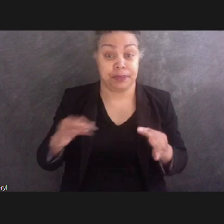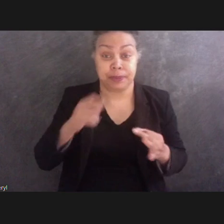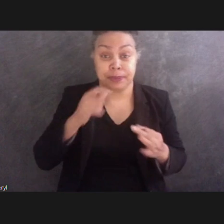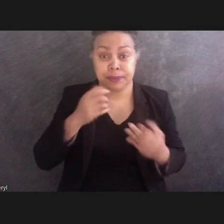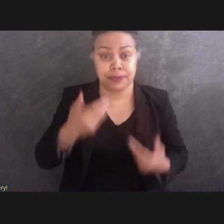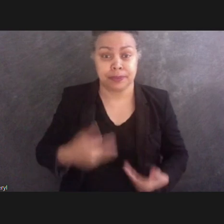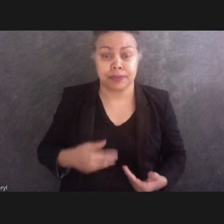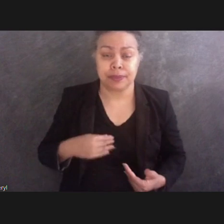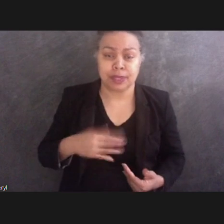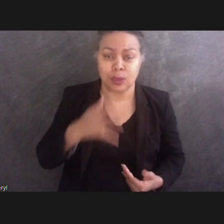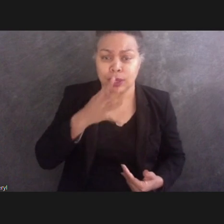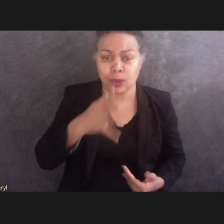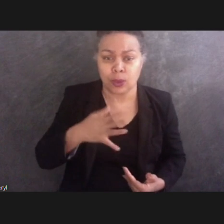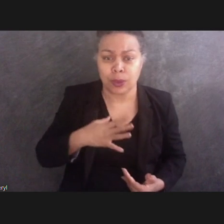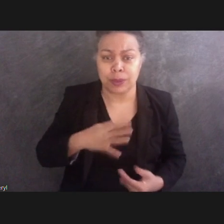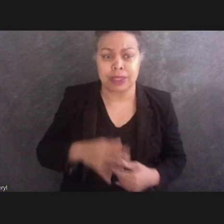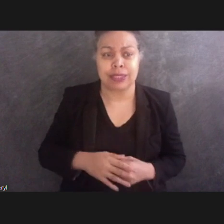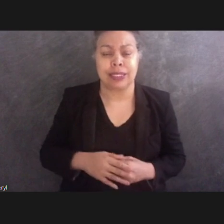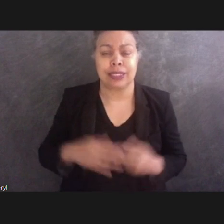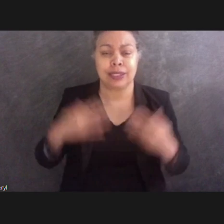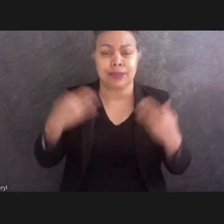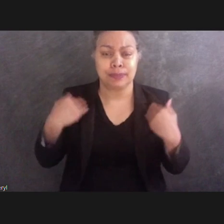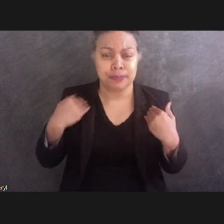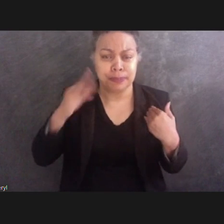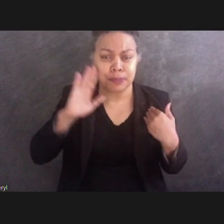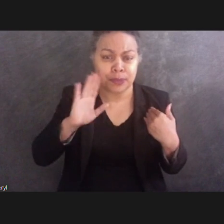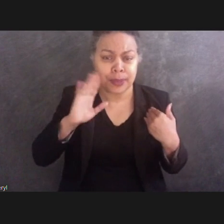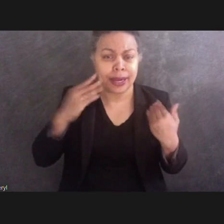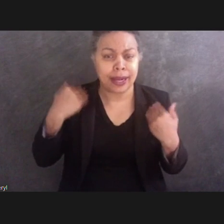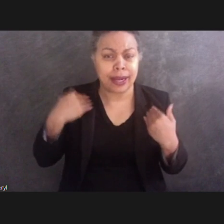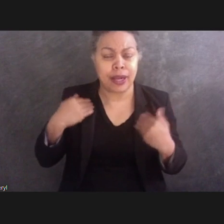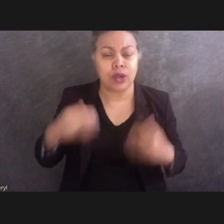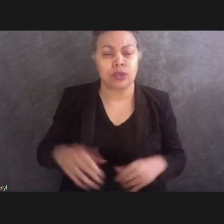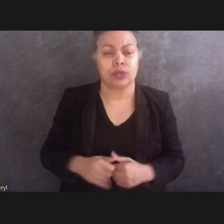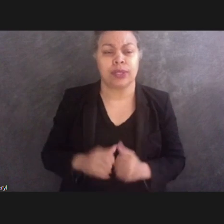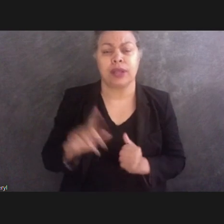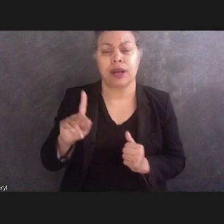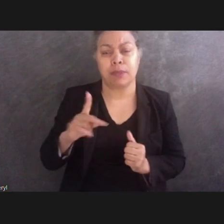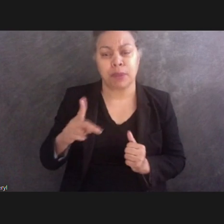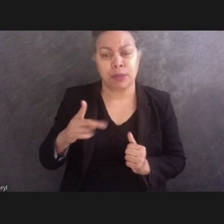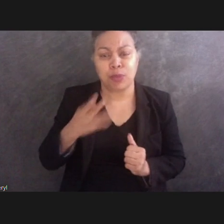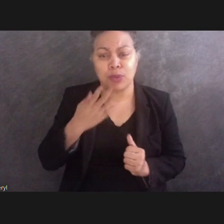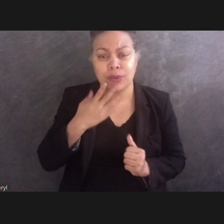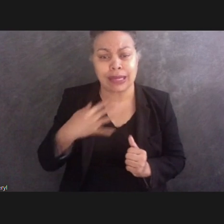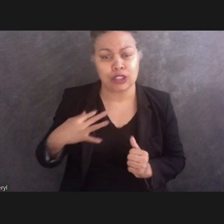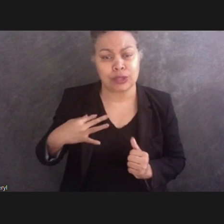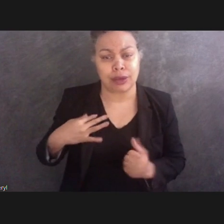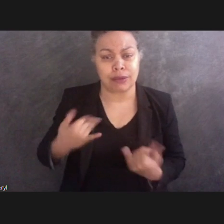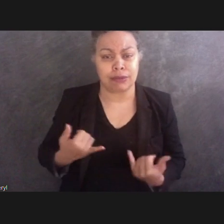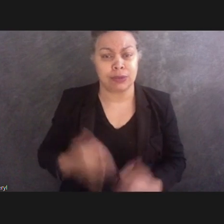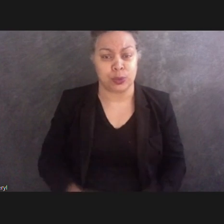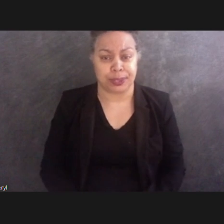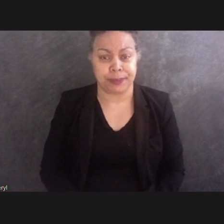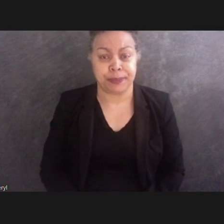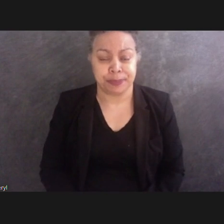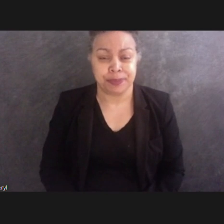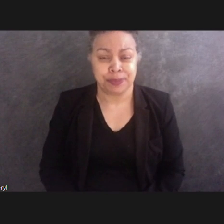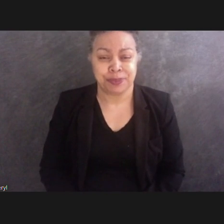woman. I have shoulder length brown hair. I'm wearing a purple top today. So today I am presenting on the accessibility